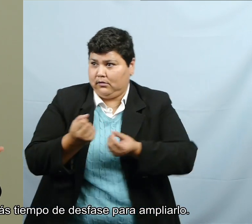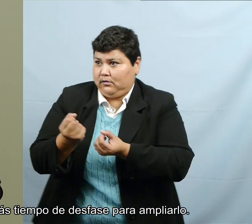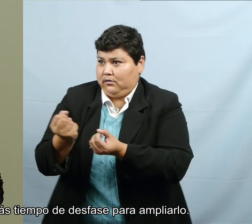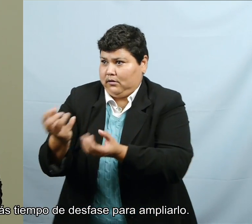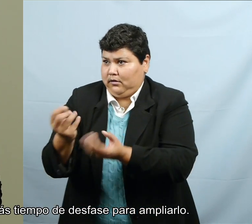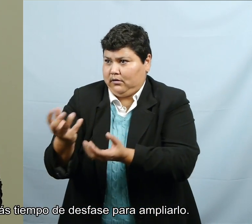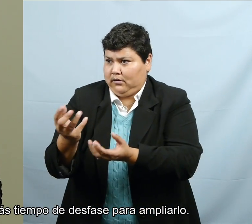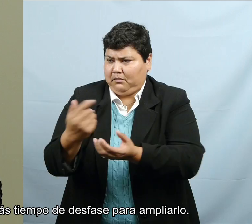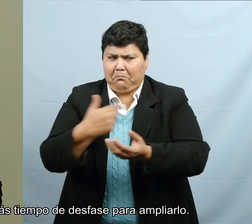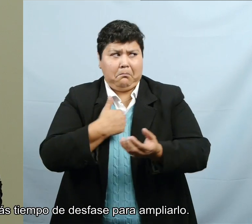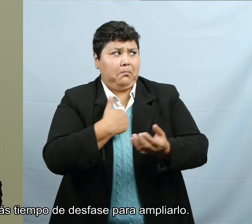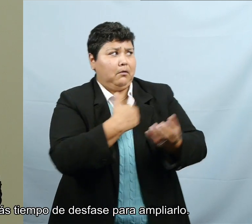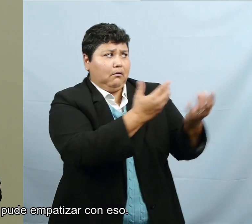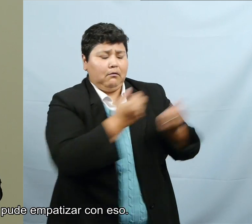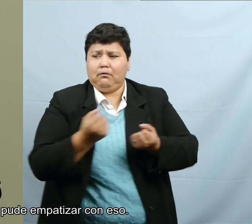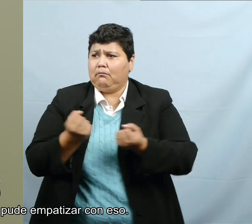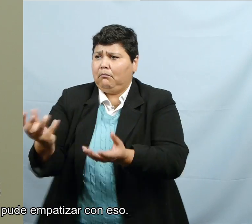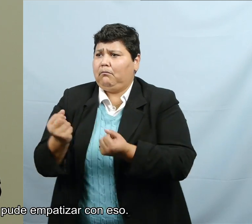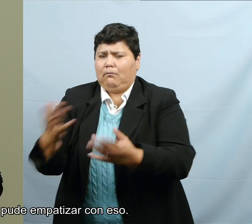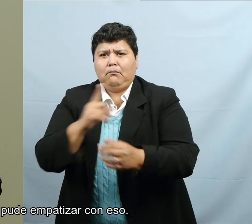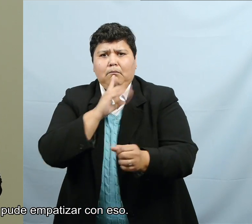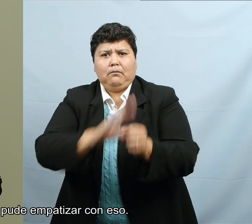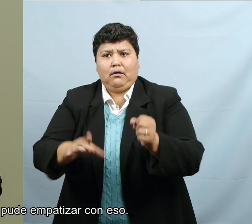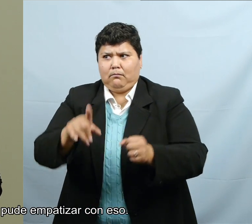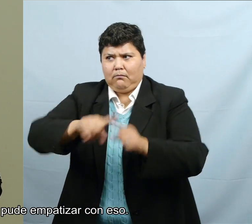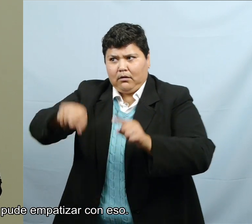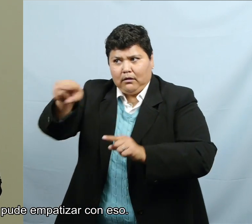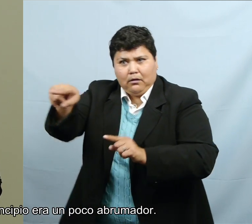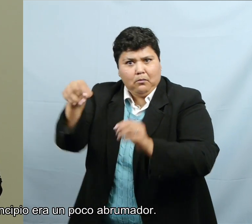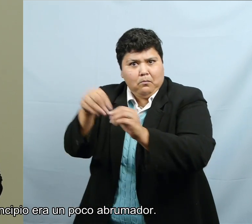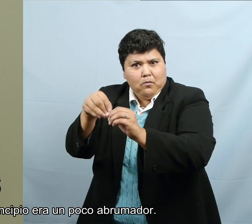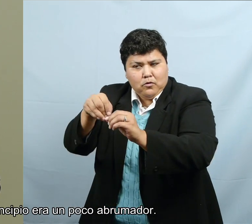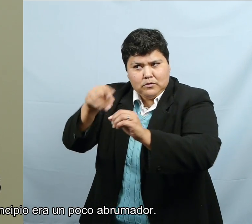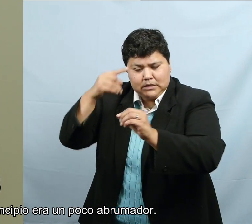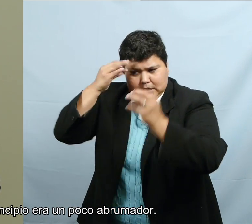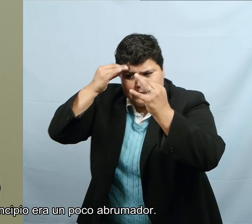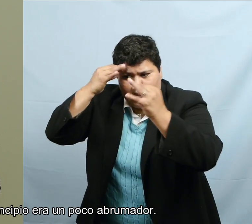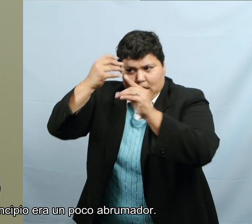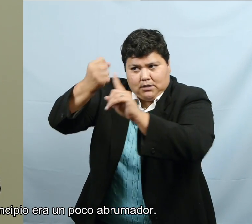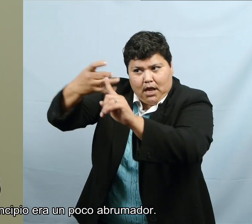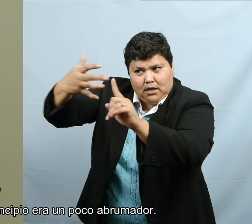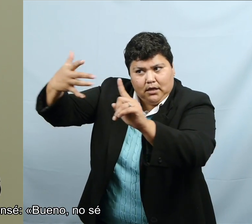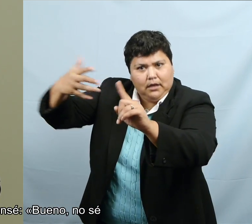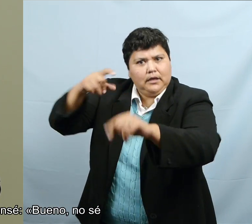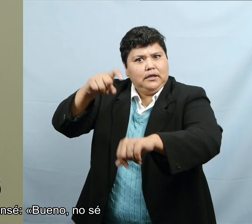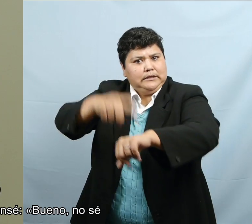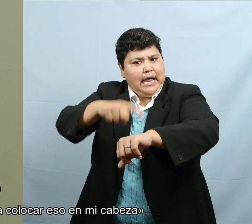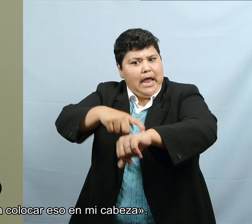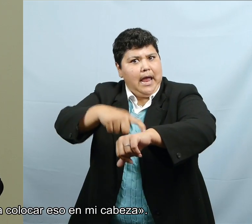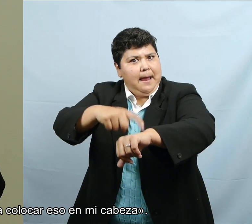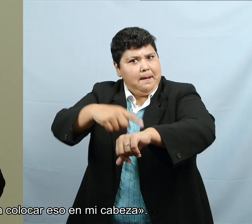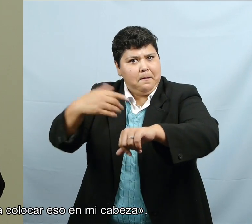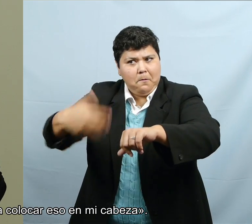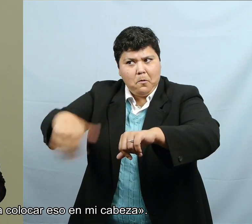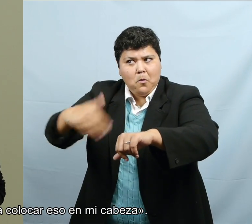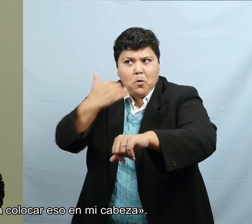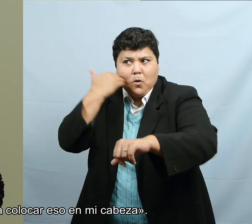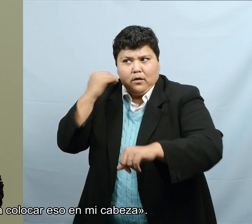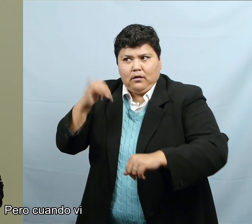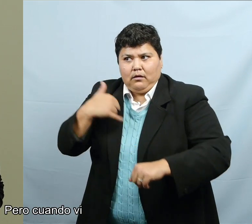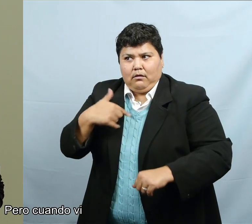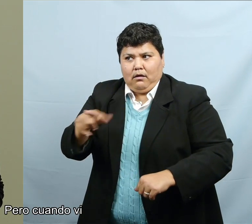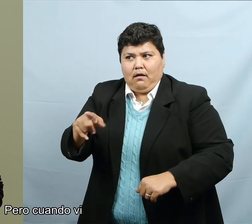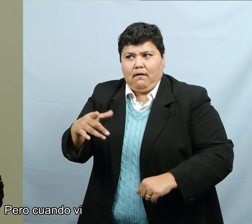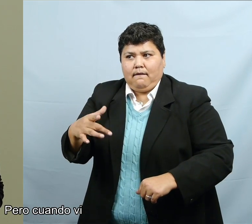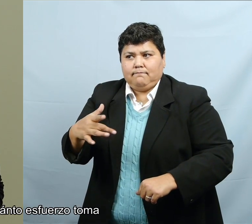processing time to expand it. So I was able to empathize with that. So at first, it was a little overwhelming. I thought, well, I don't know where I'm going to put it in my head.